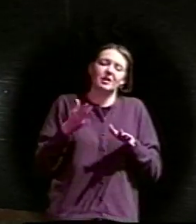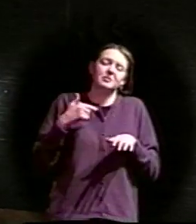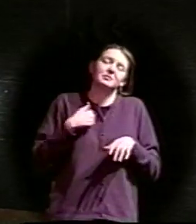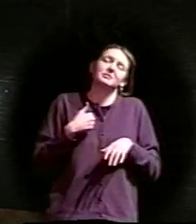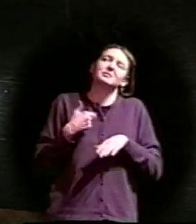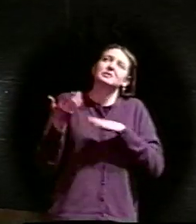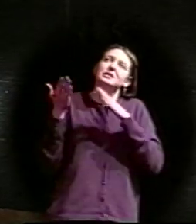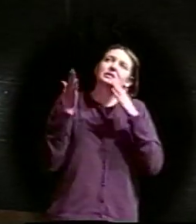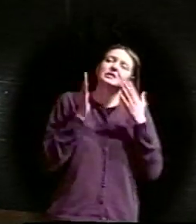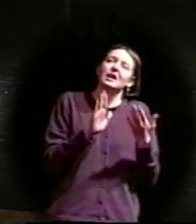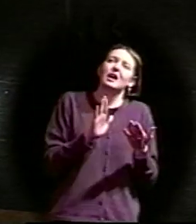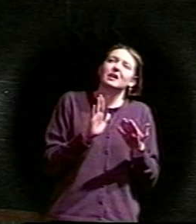friend.